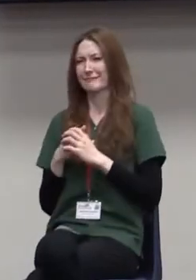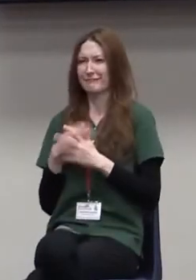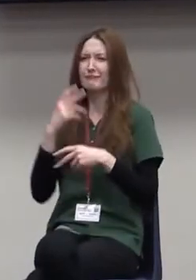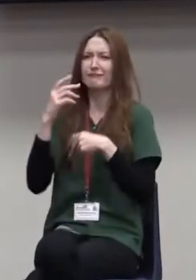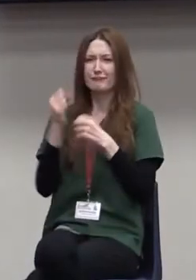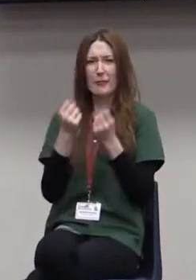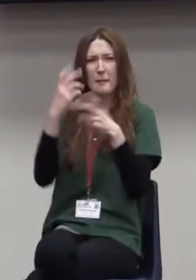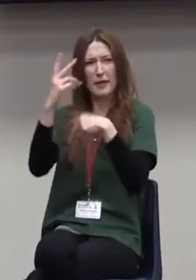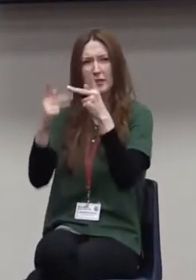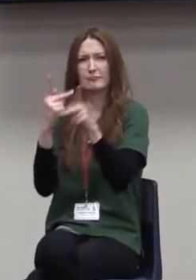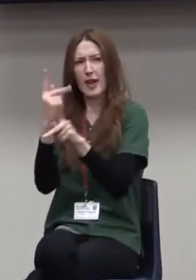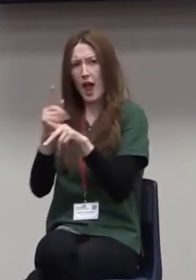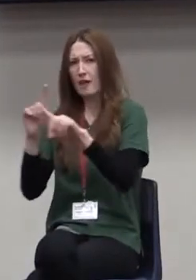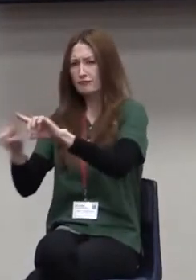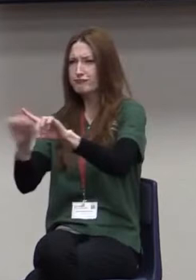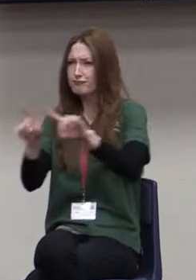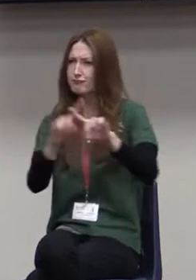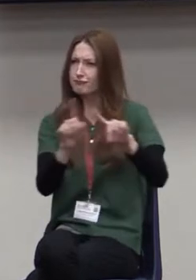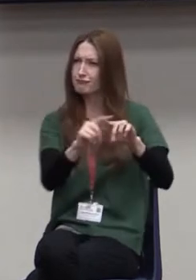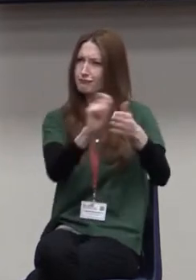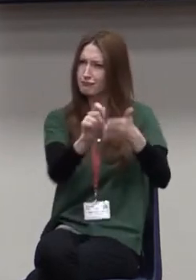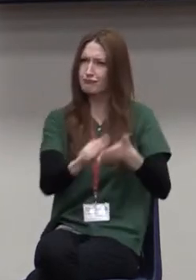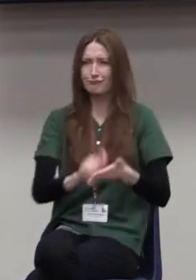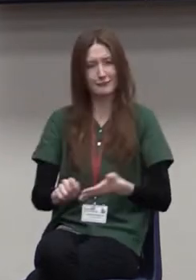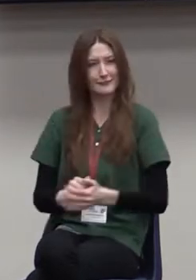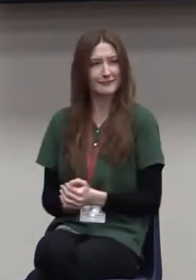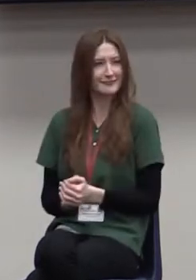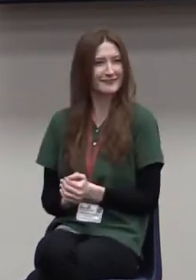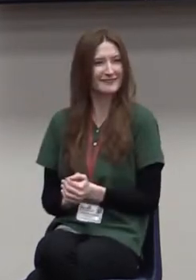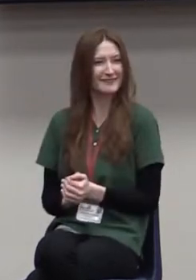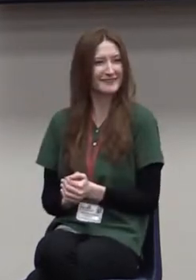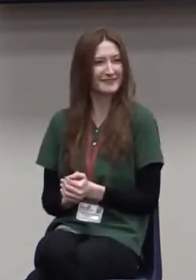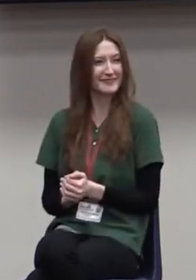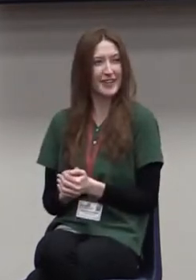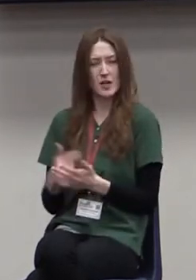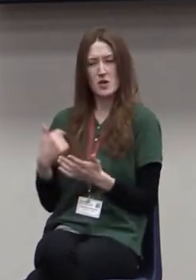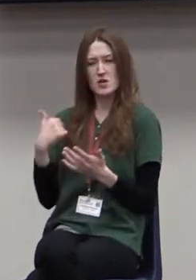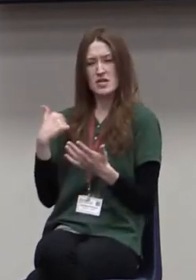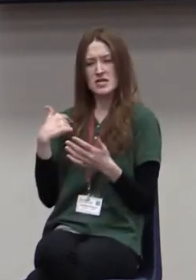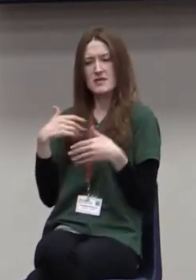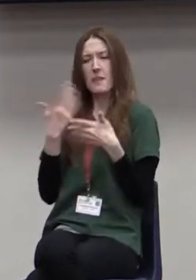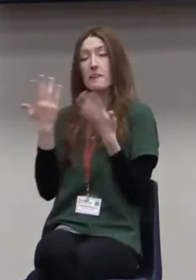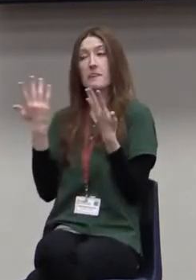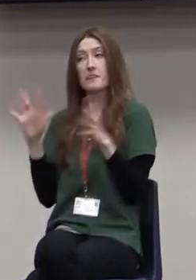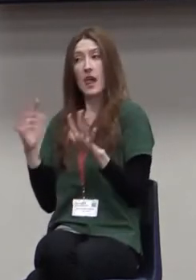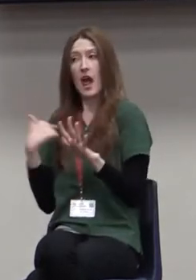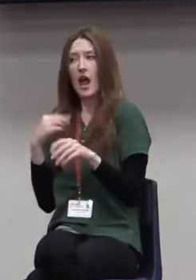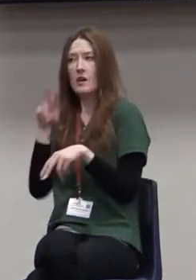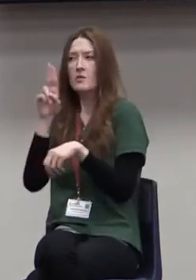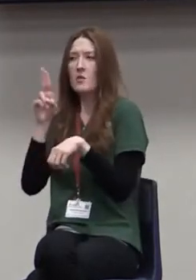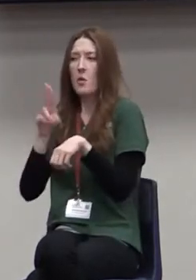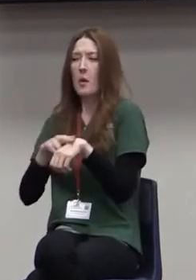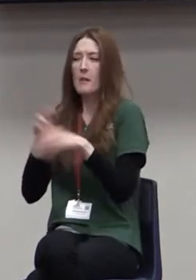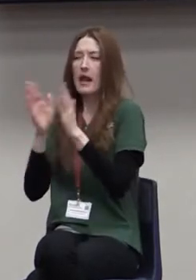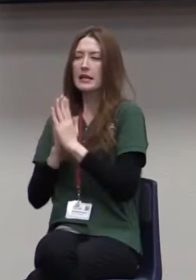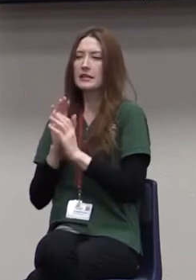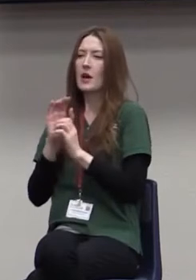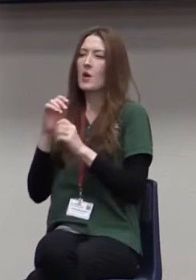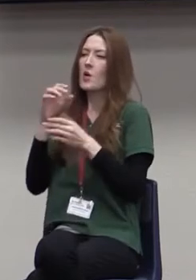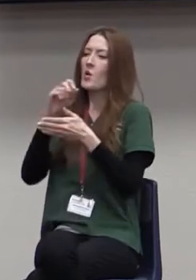words that we find in scripture that would describe that concept or define. And then I usually ask them to write a definition